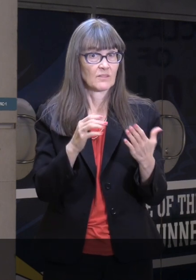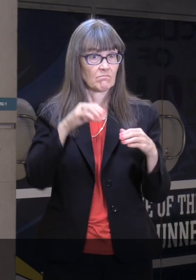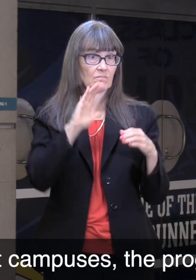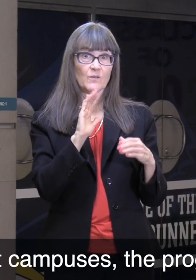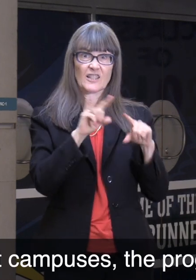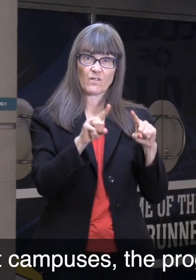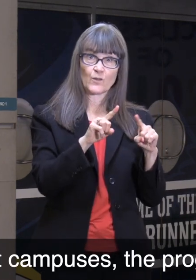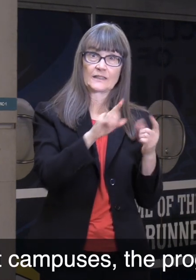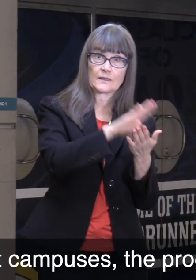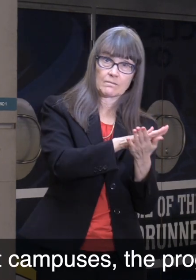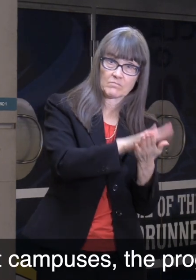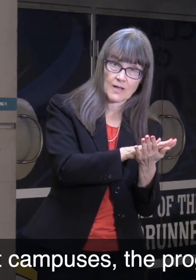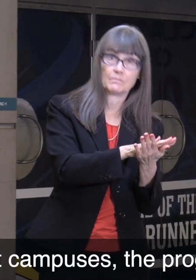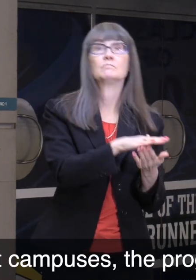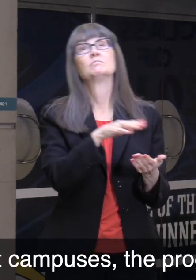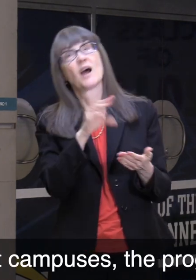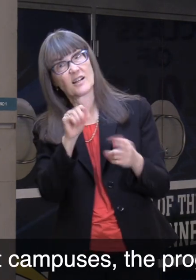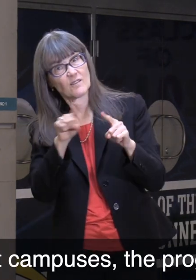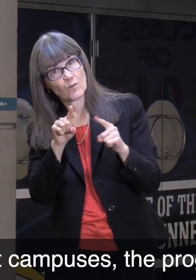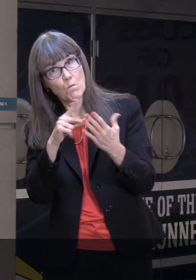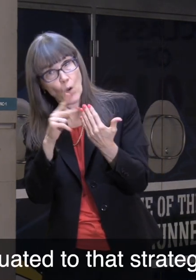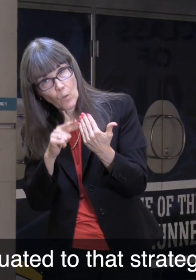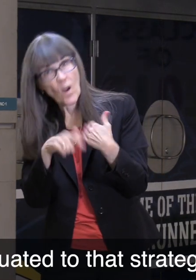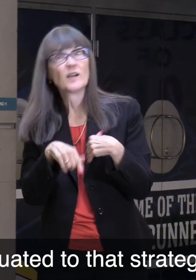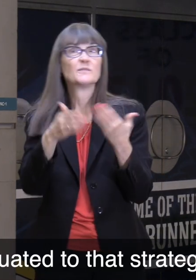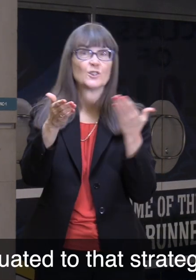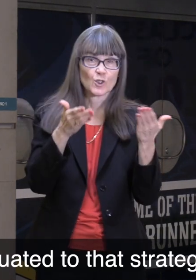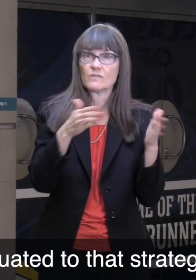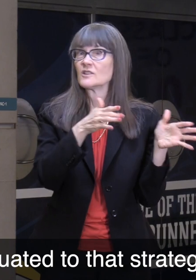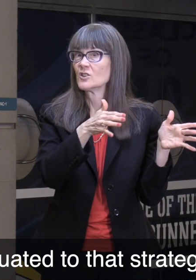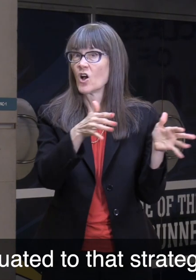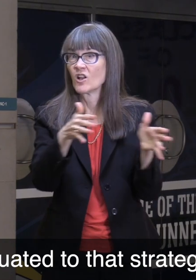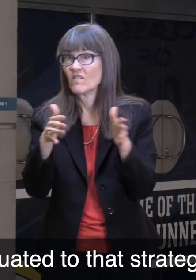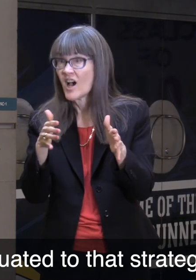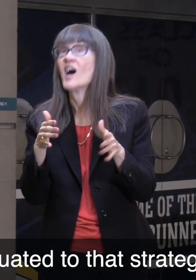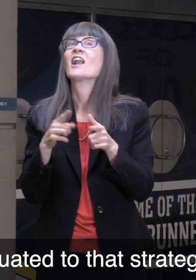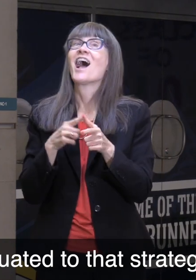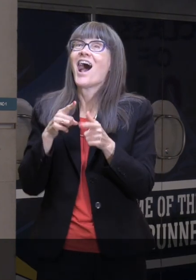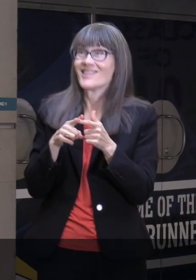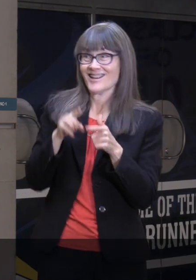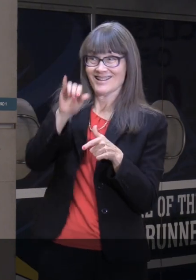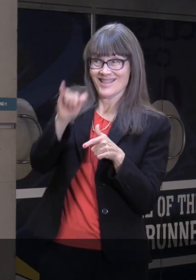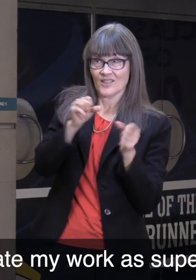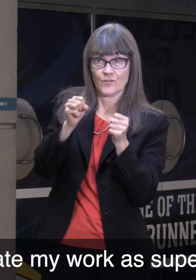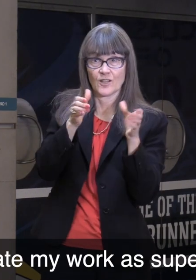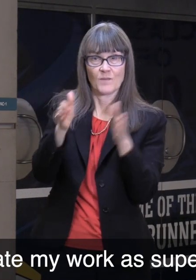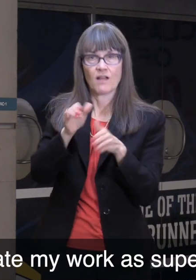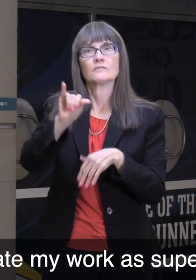The different campuses, the programs, etc. are evaluated according to that strategic plan. And they evaluate my work